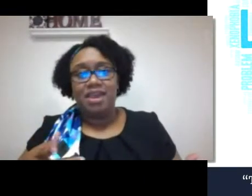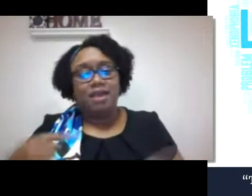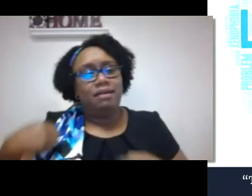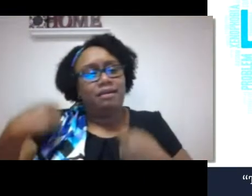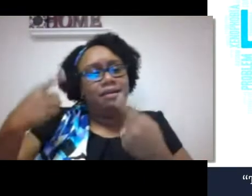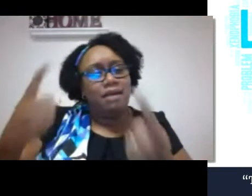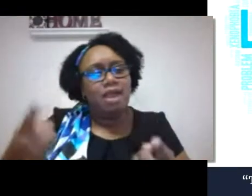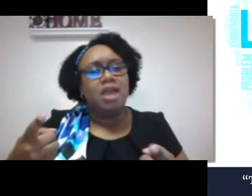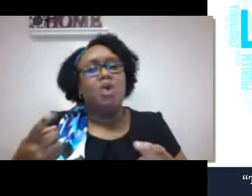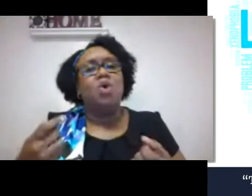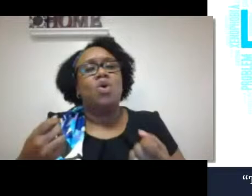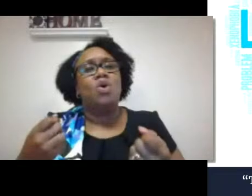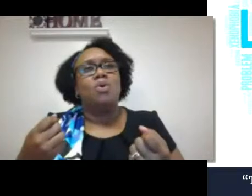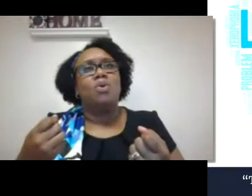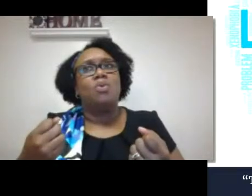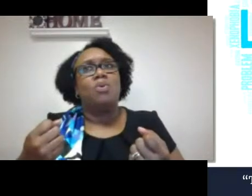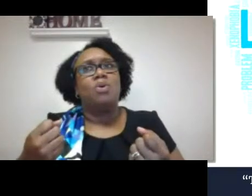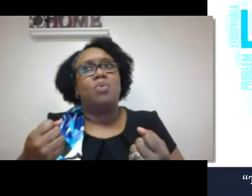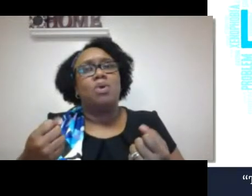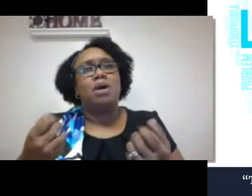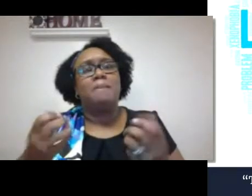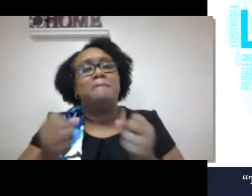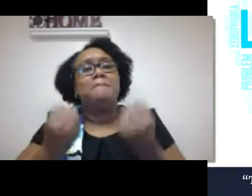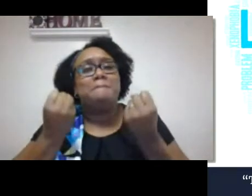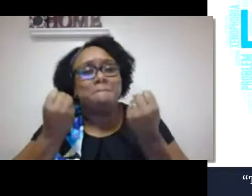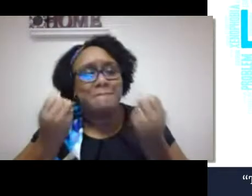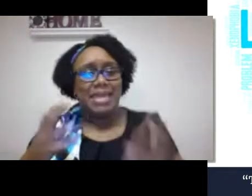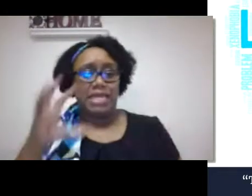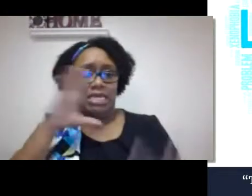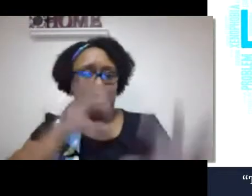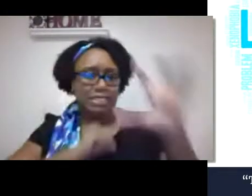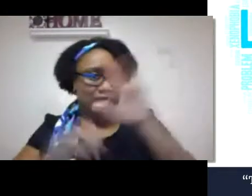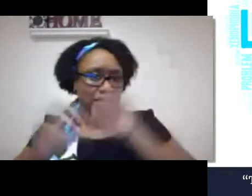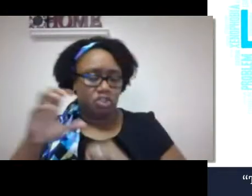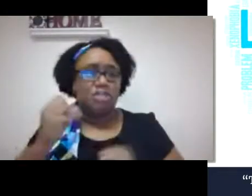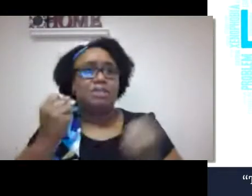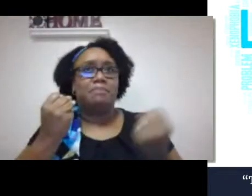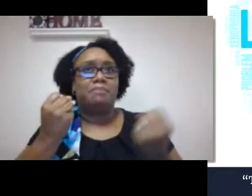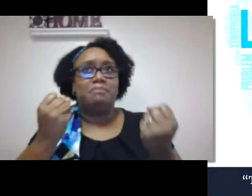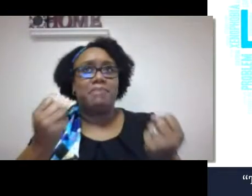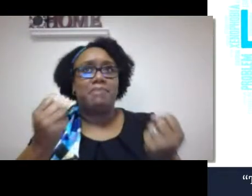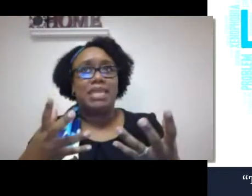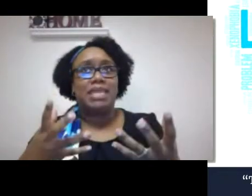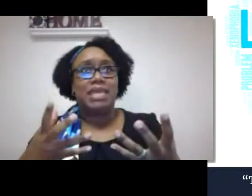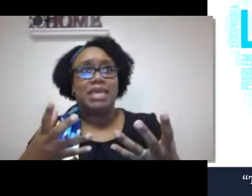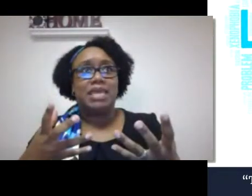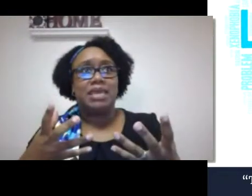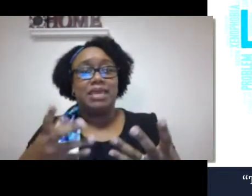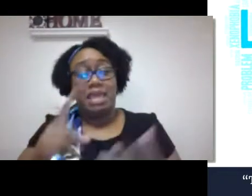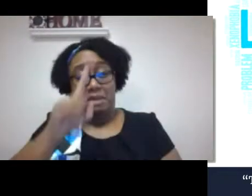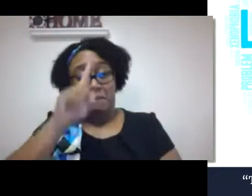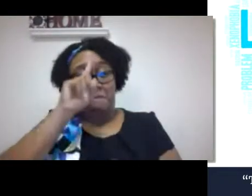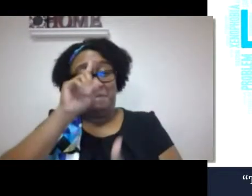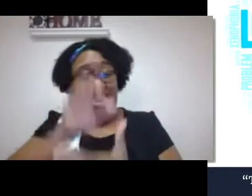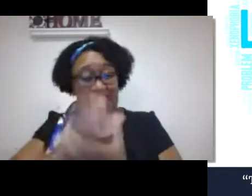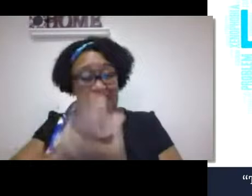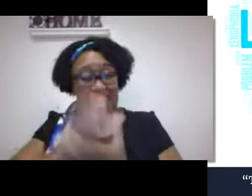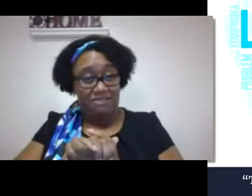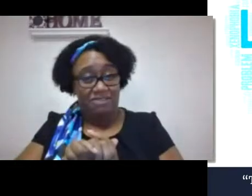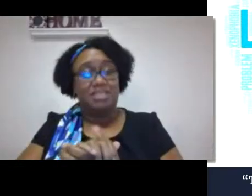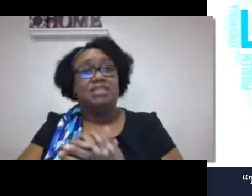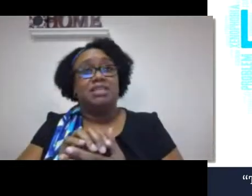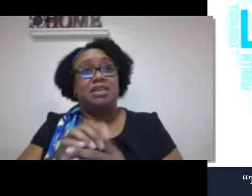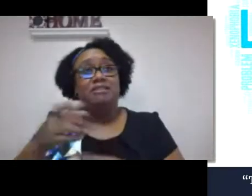And I'd have to say that that statement is at the crux of it all. It's right at the point. There are